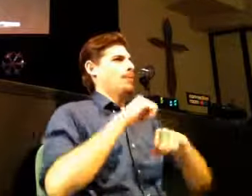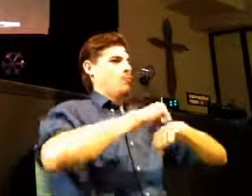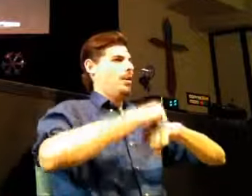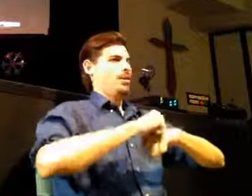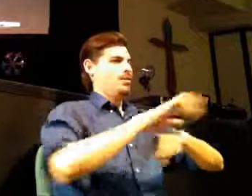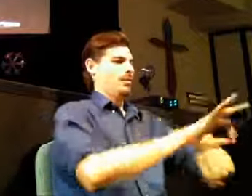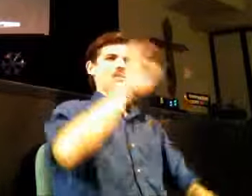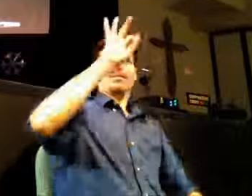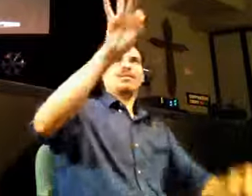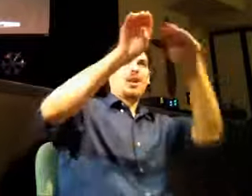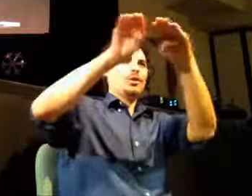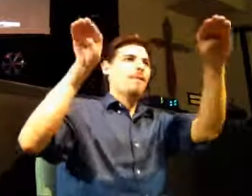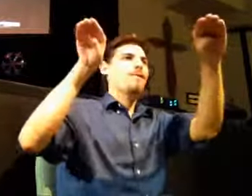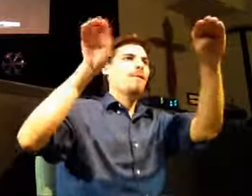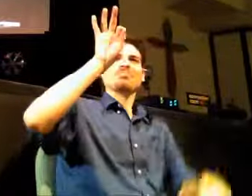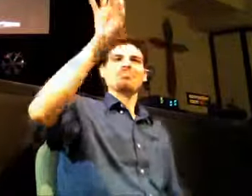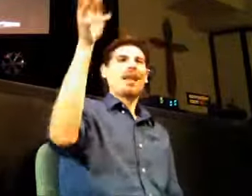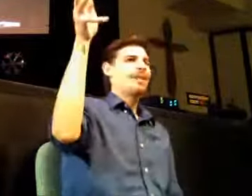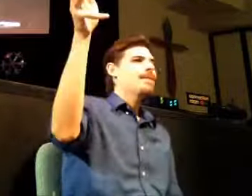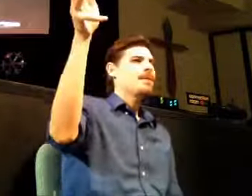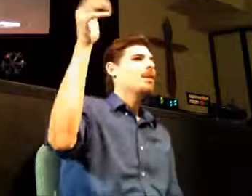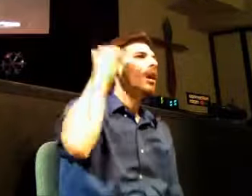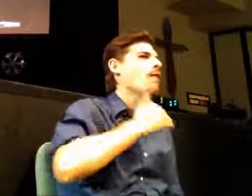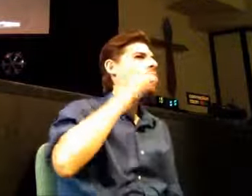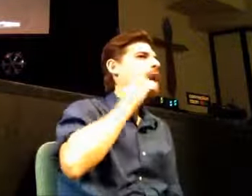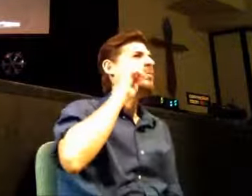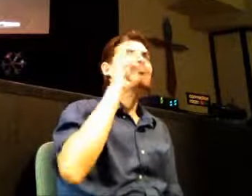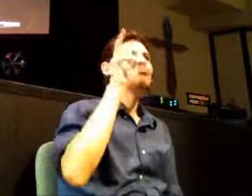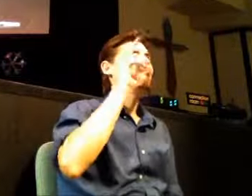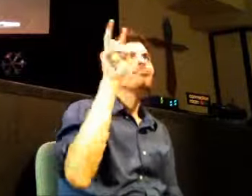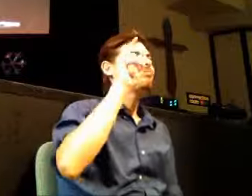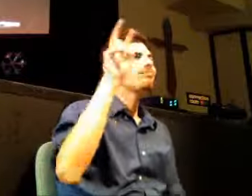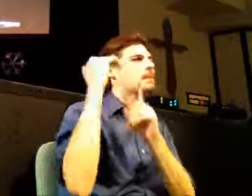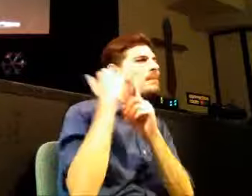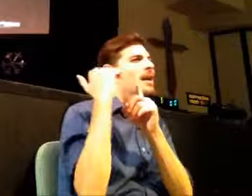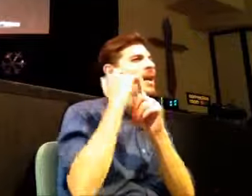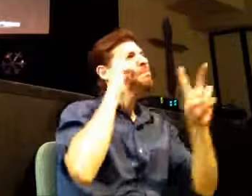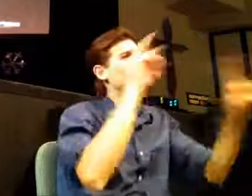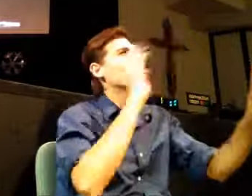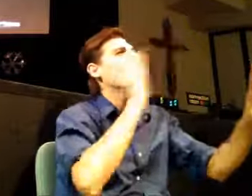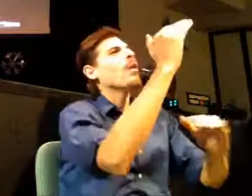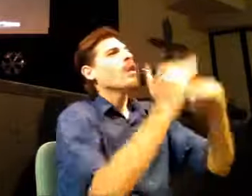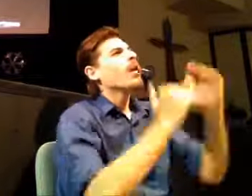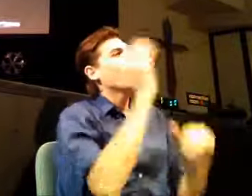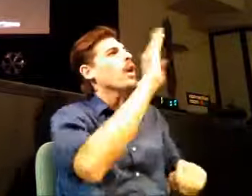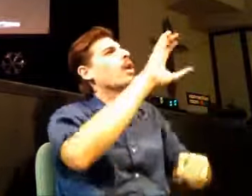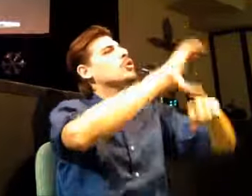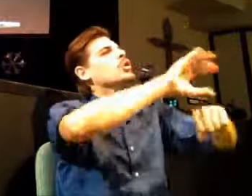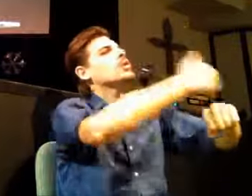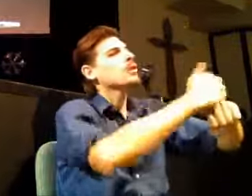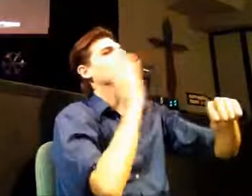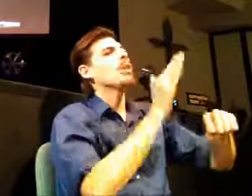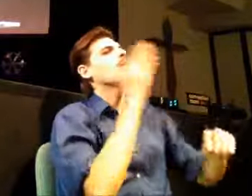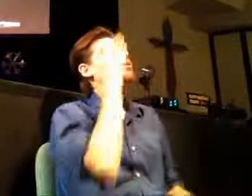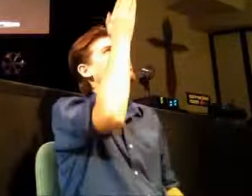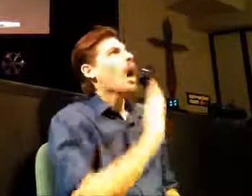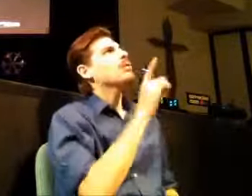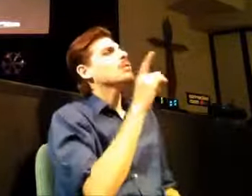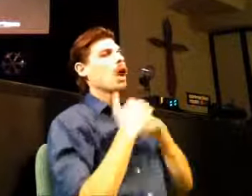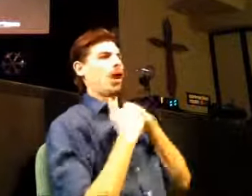he put it on that shelf, and during some of those years where it was such struggle about getting up here, he had that rock, and it was it was a marker for him to remember. God called this church to come up to this site, and our job was just